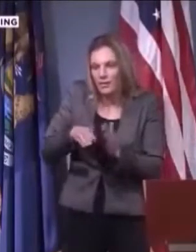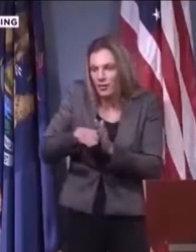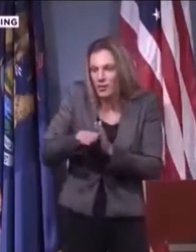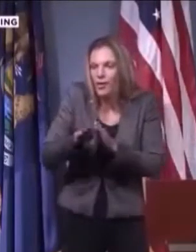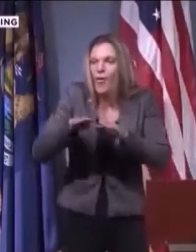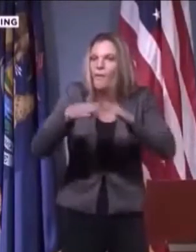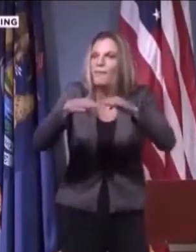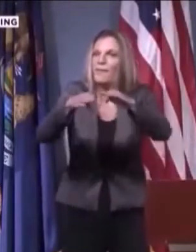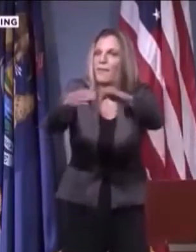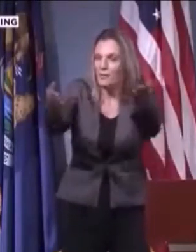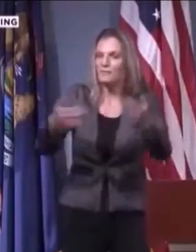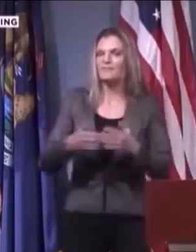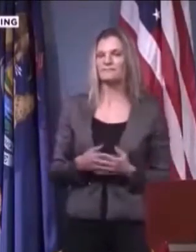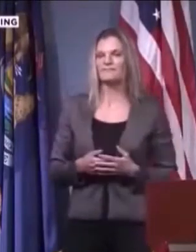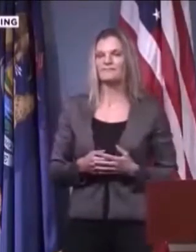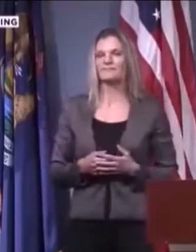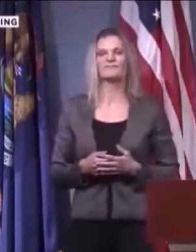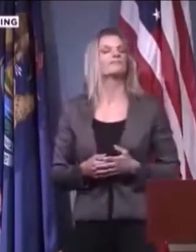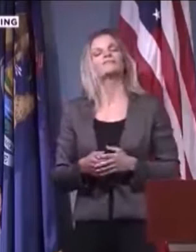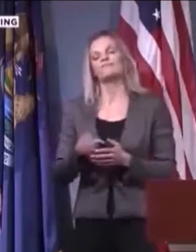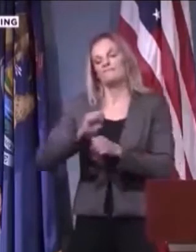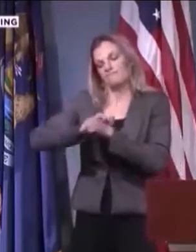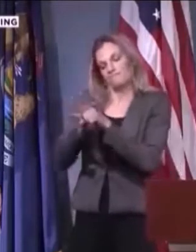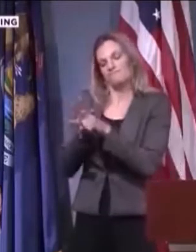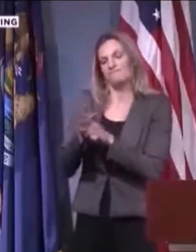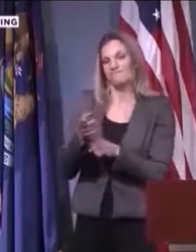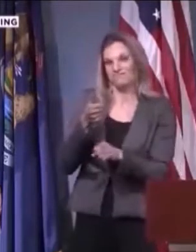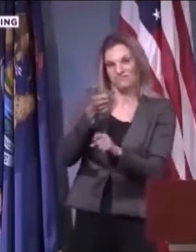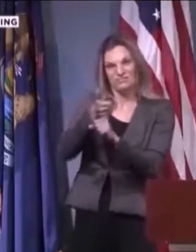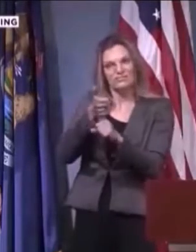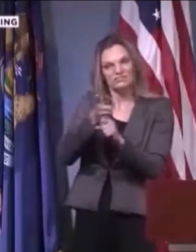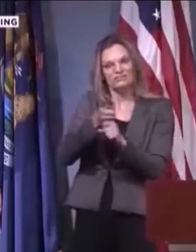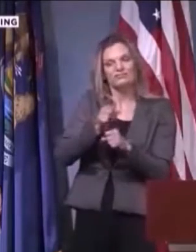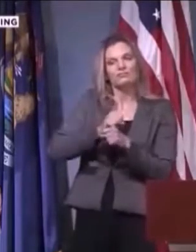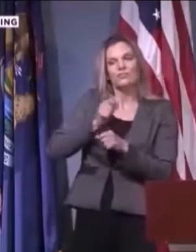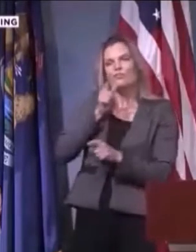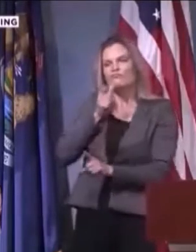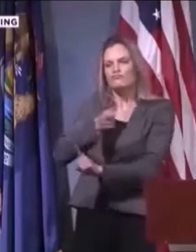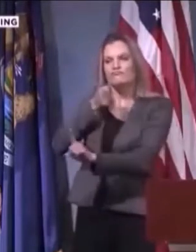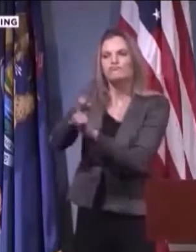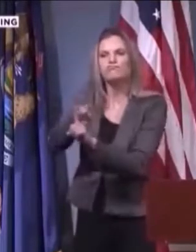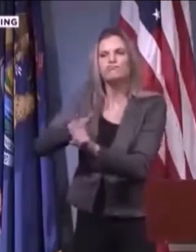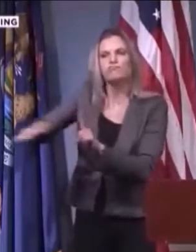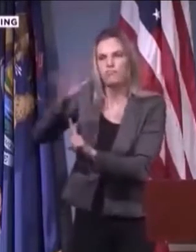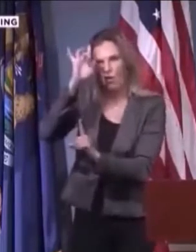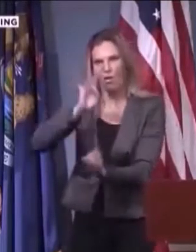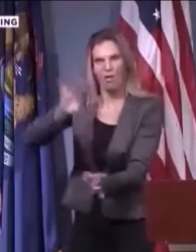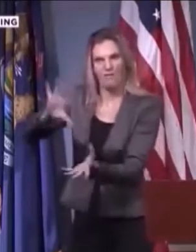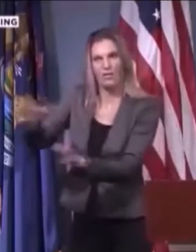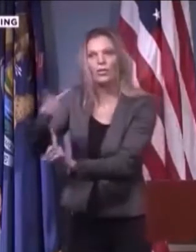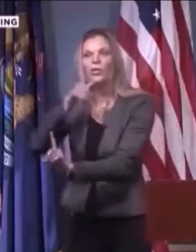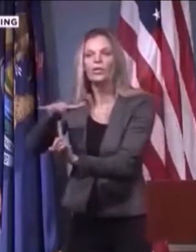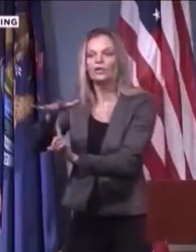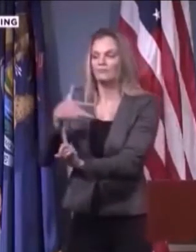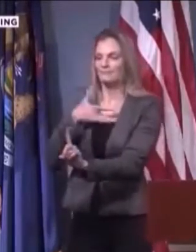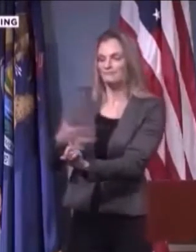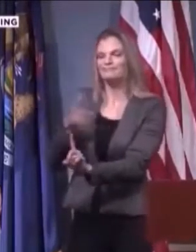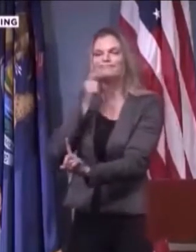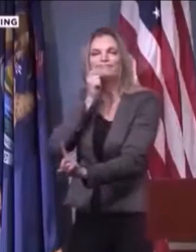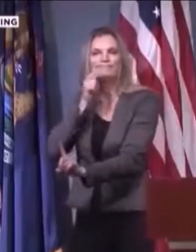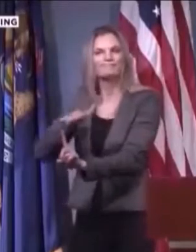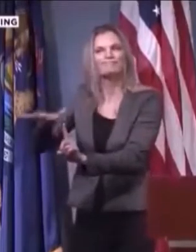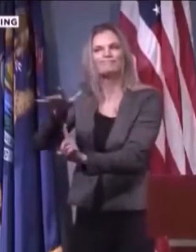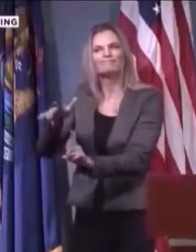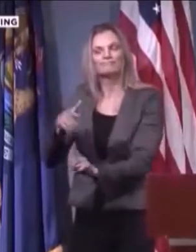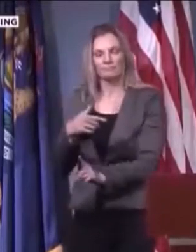Yeah, you heard me right. She said COVID-19 is racist against black people and the people working in the medical field